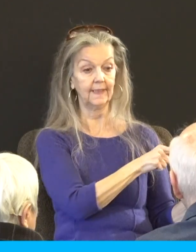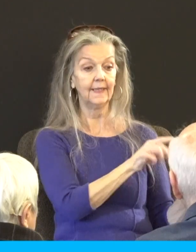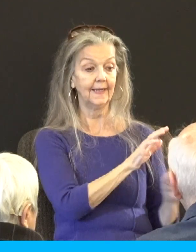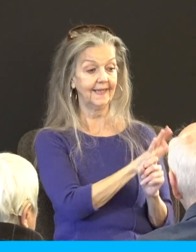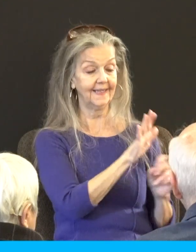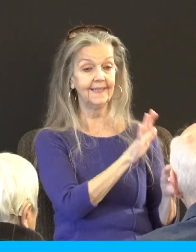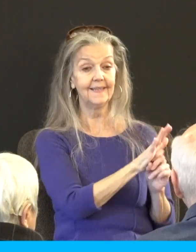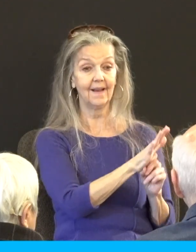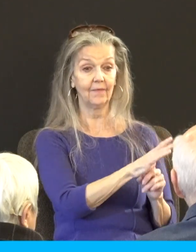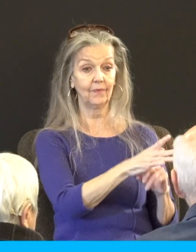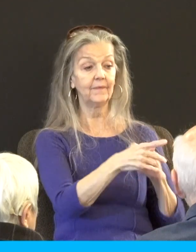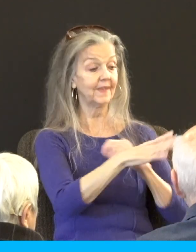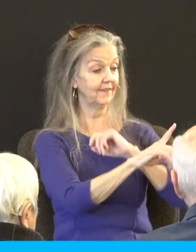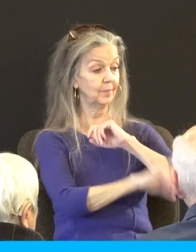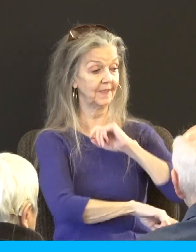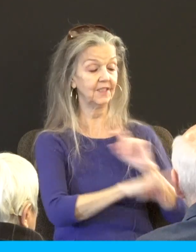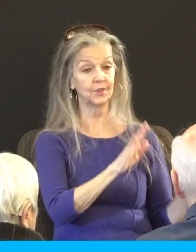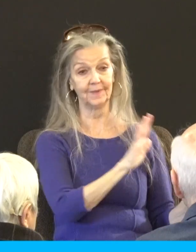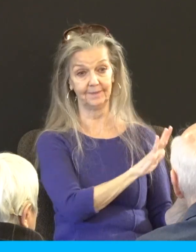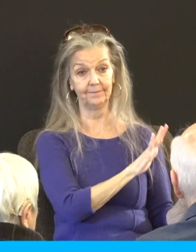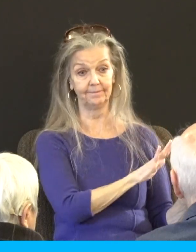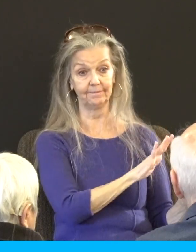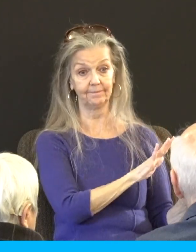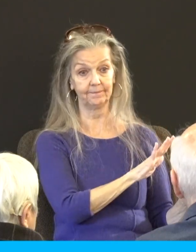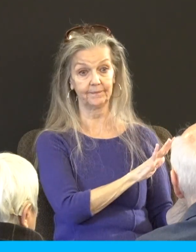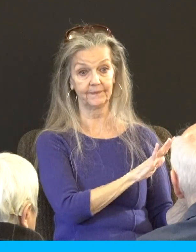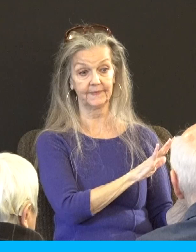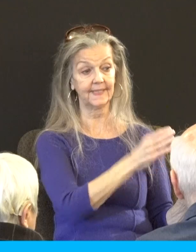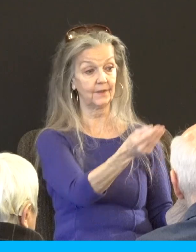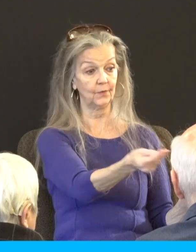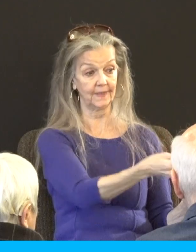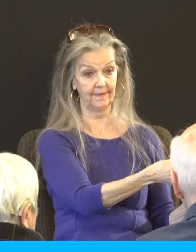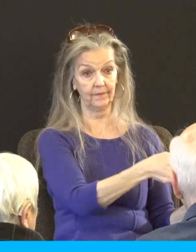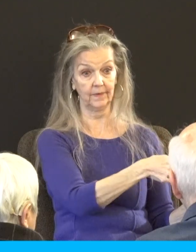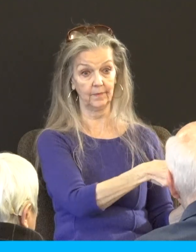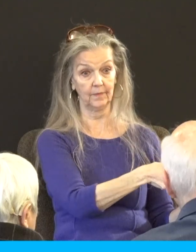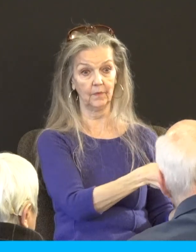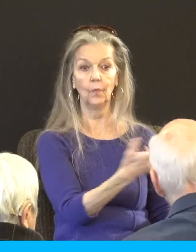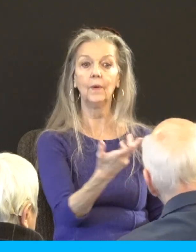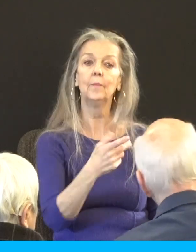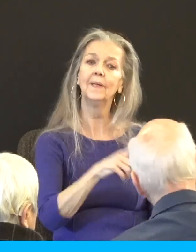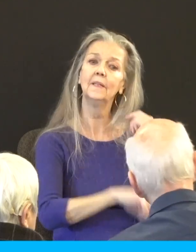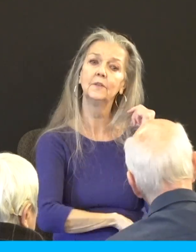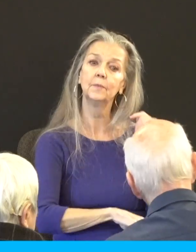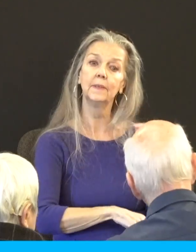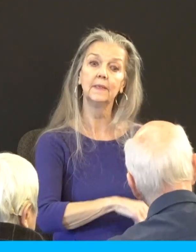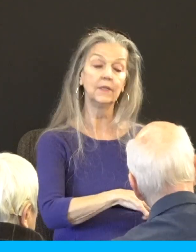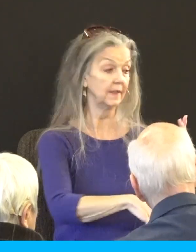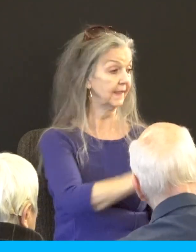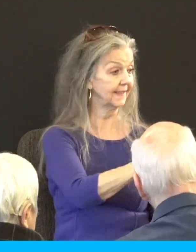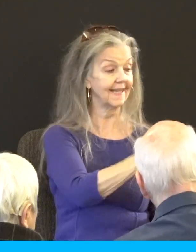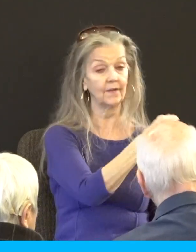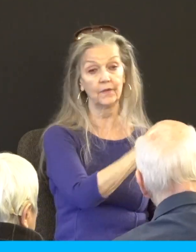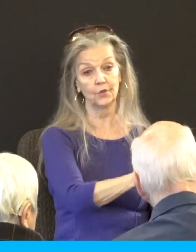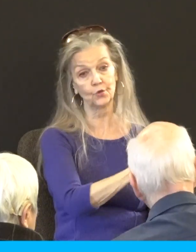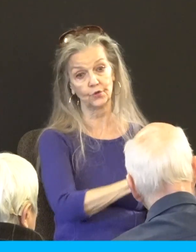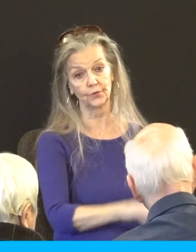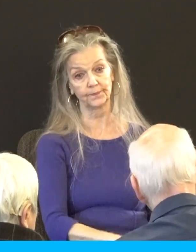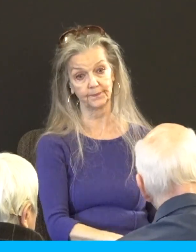is this punishment which was inflicted of many what punishment you got you go and no I won't get lunch